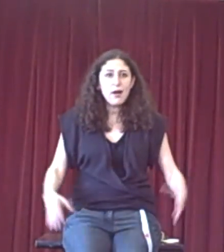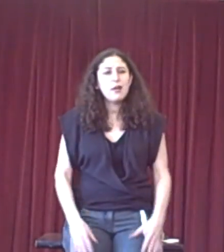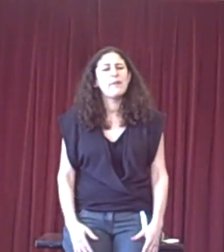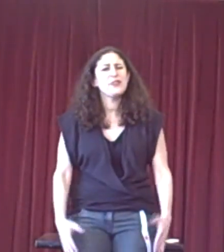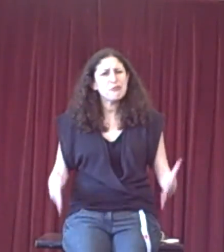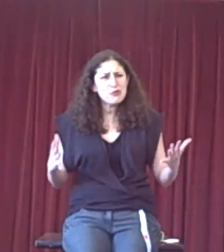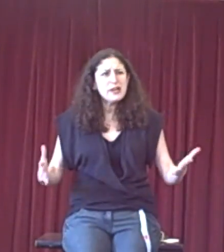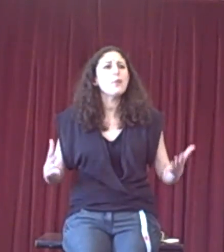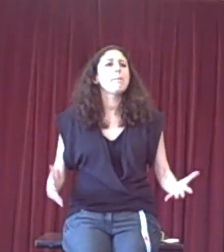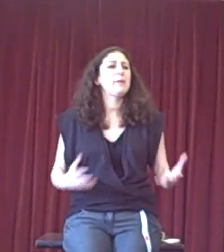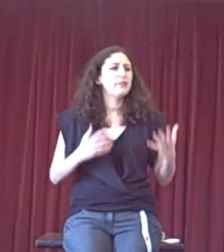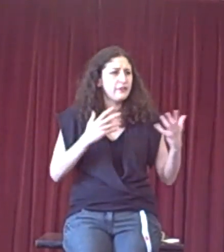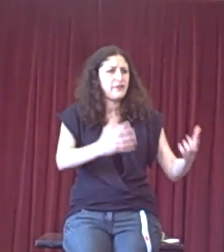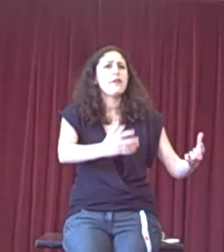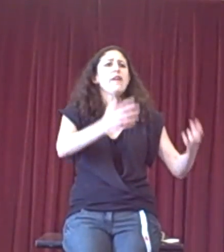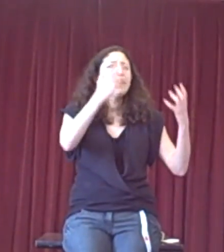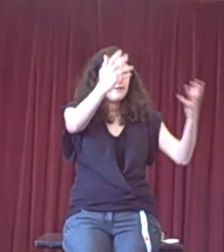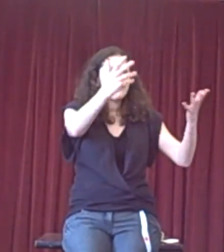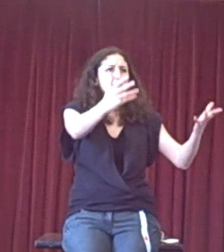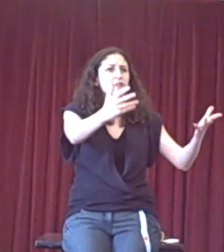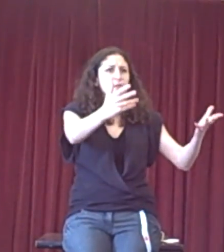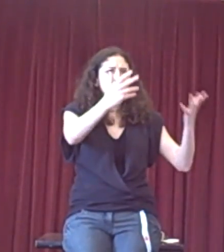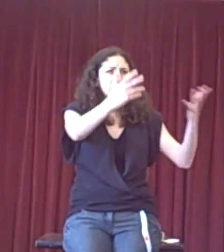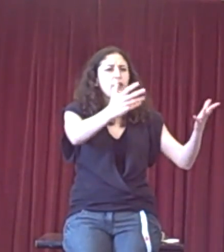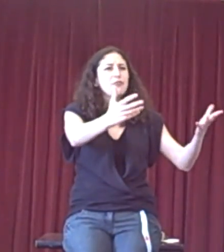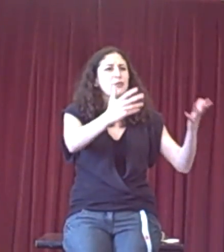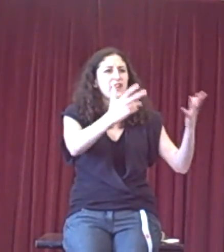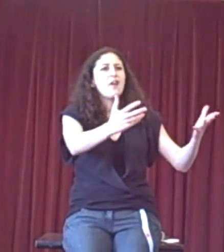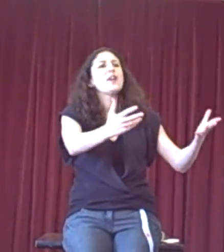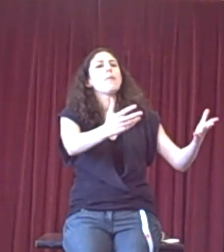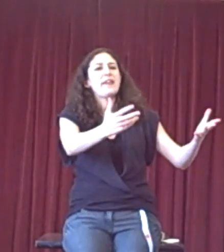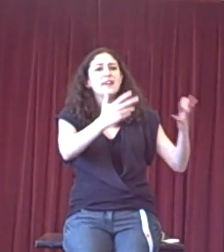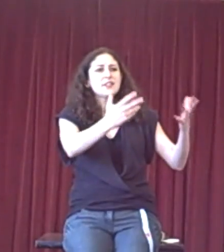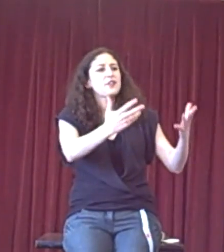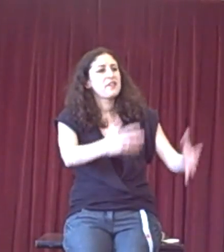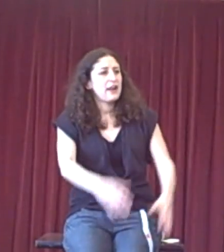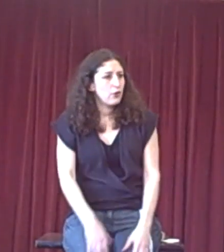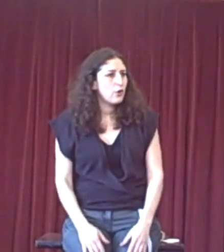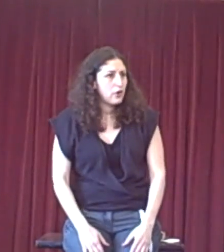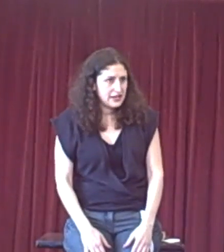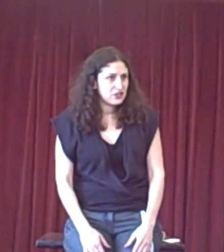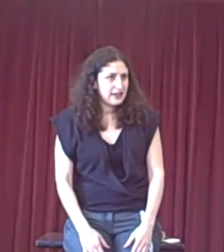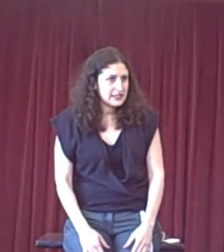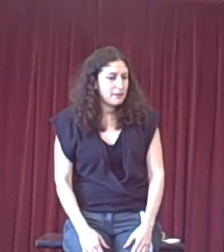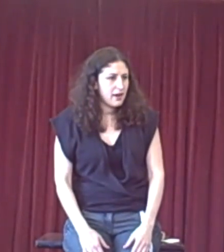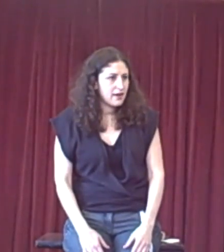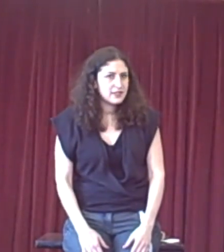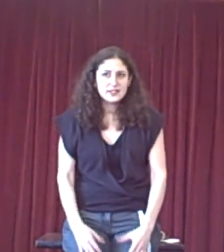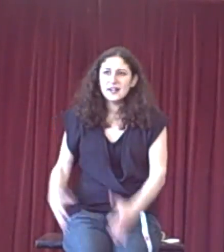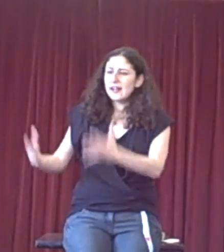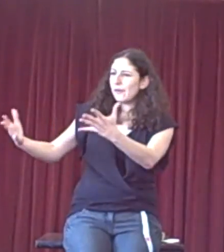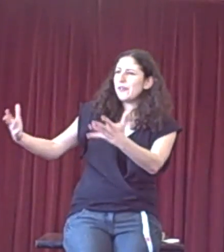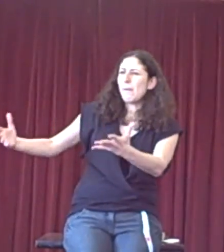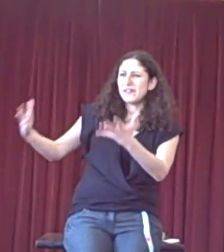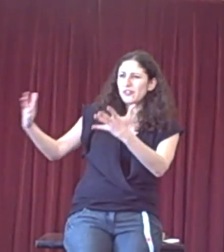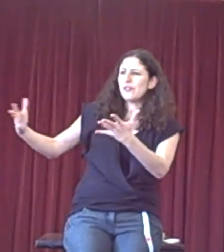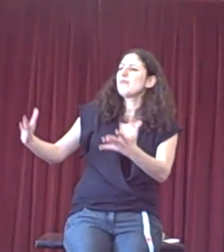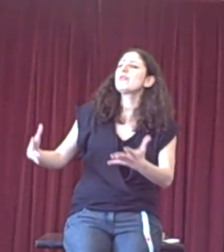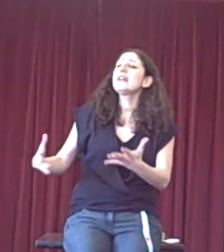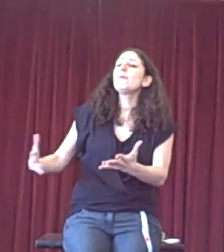Parliament, you really want people to vote for the government to go through the I-lobby so that that law actually gets passed. And on the opposition, you really